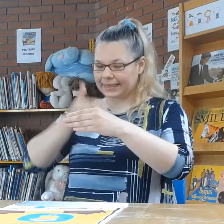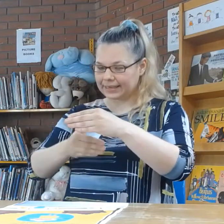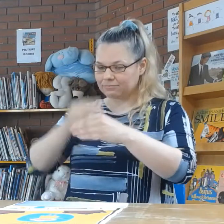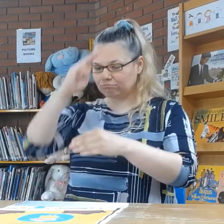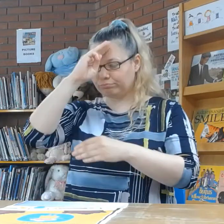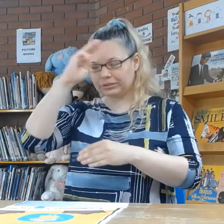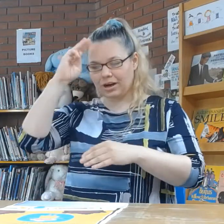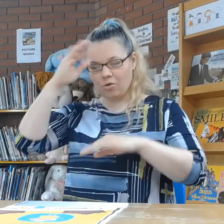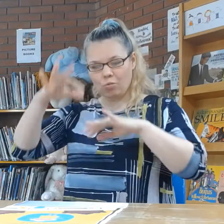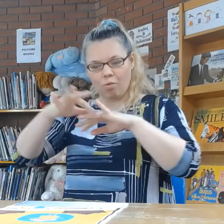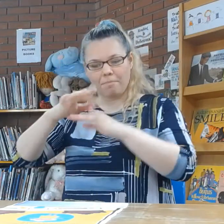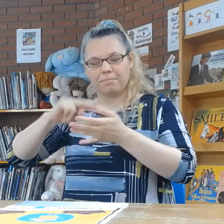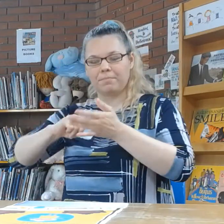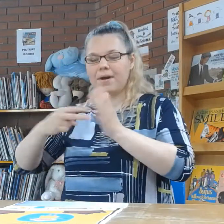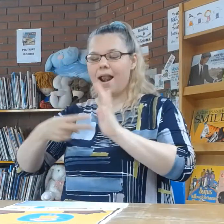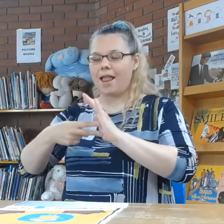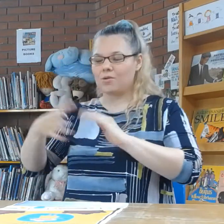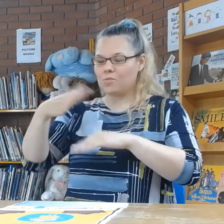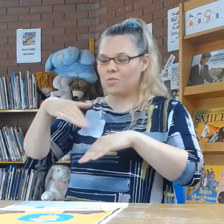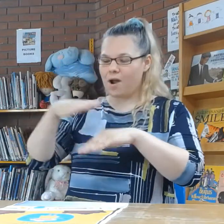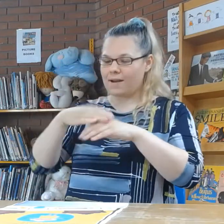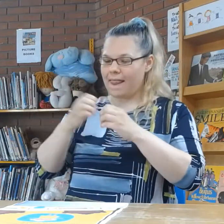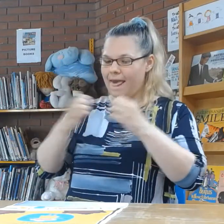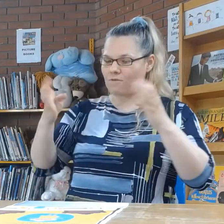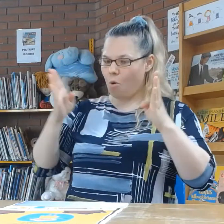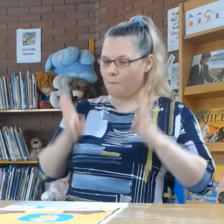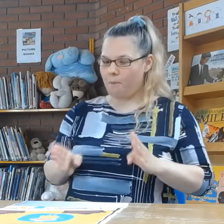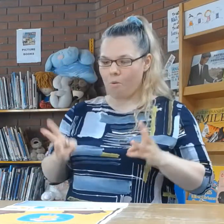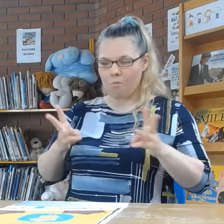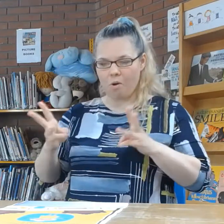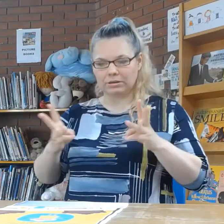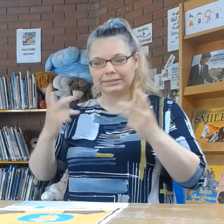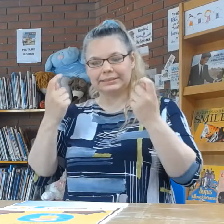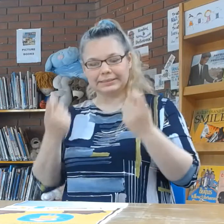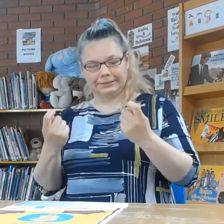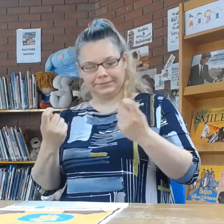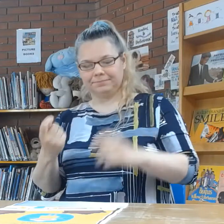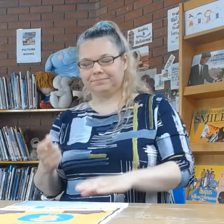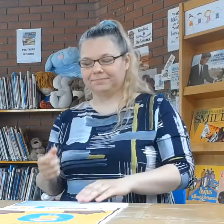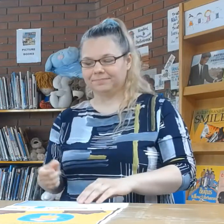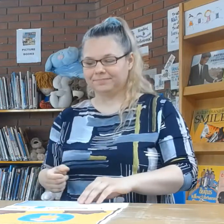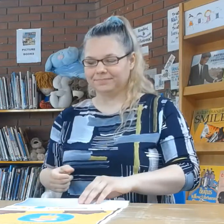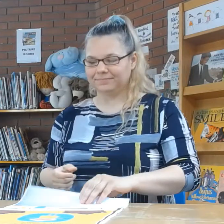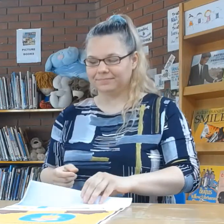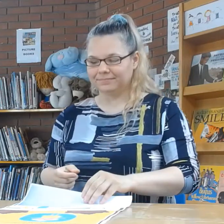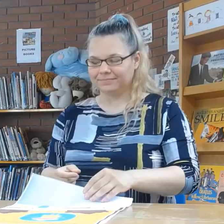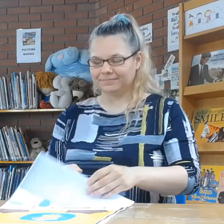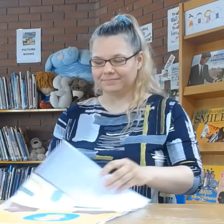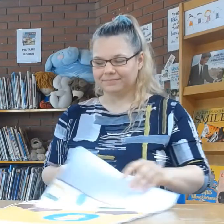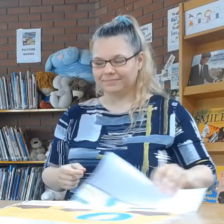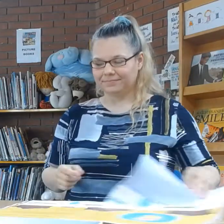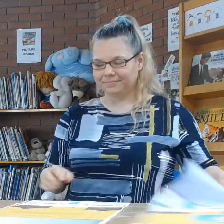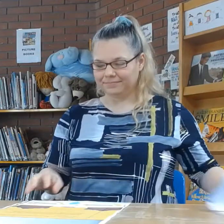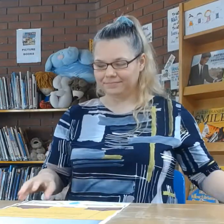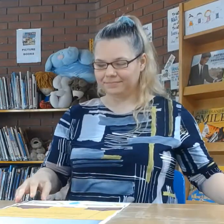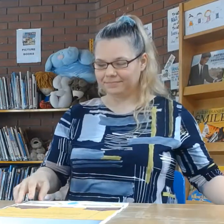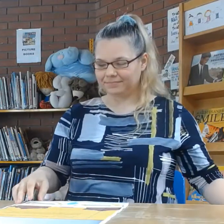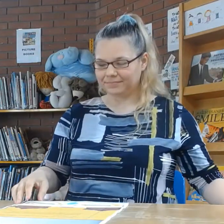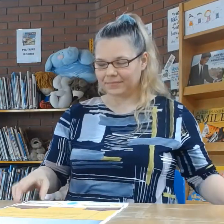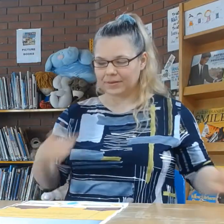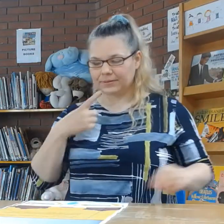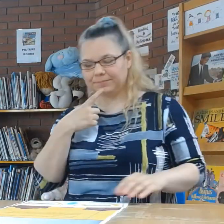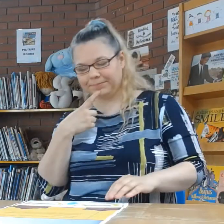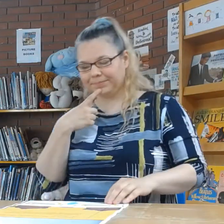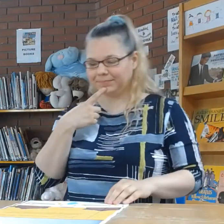Inside, the President's wife planned where everybody would sit. Hmm,